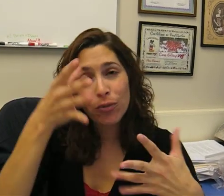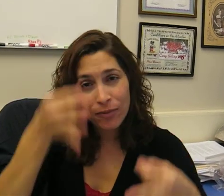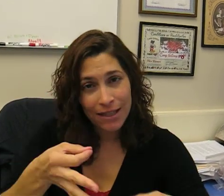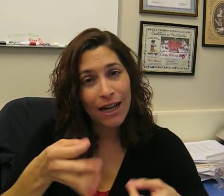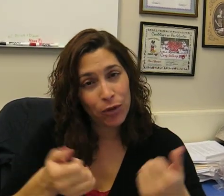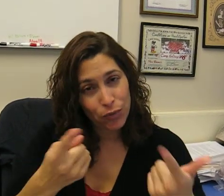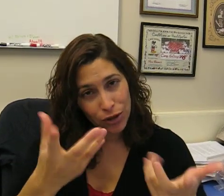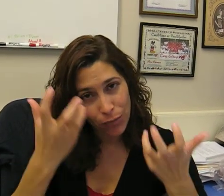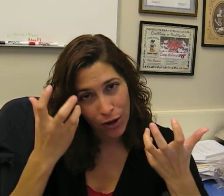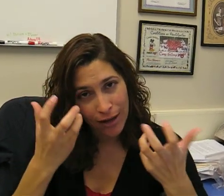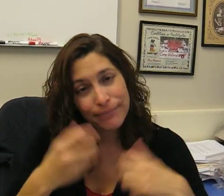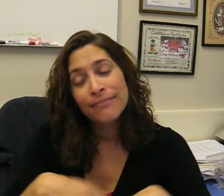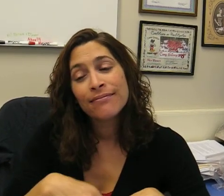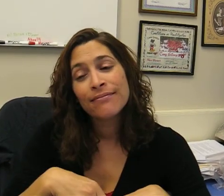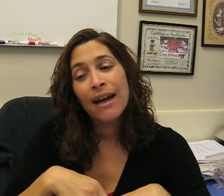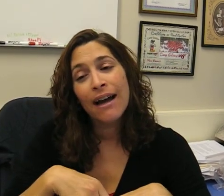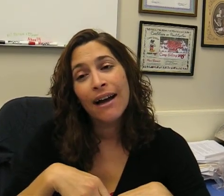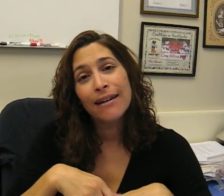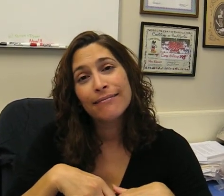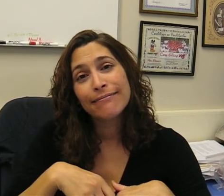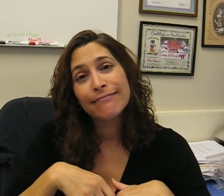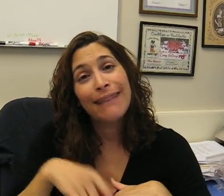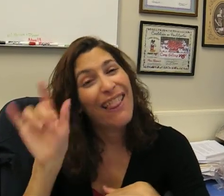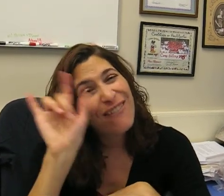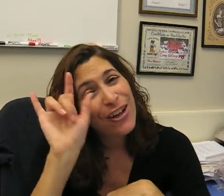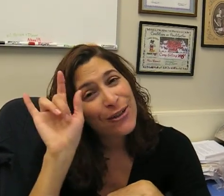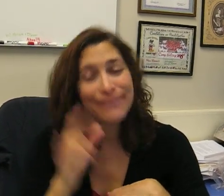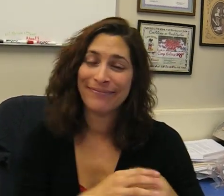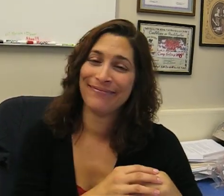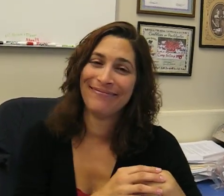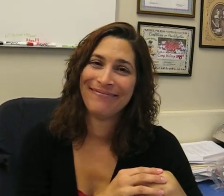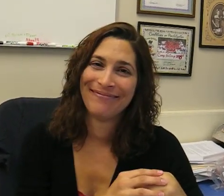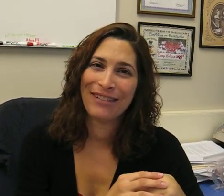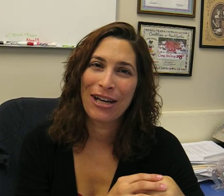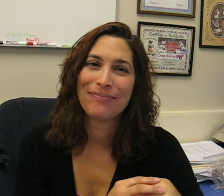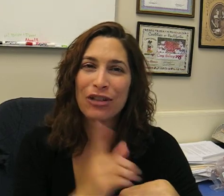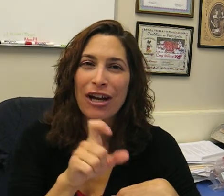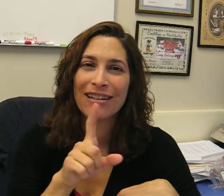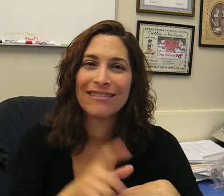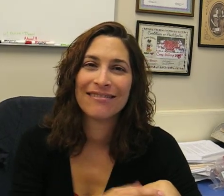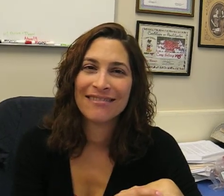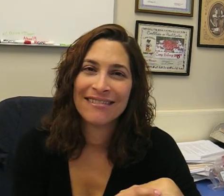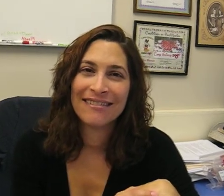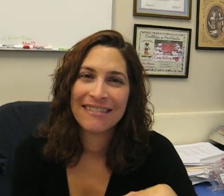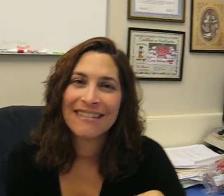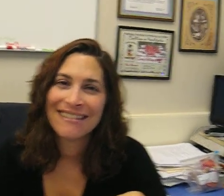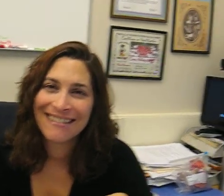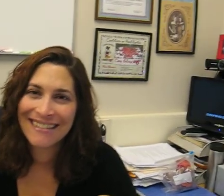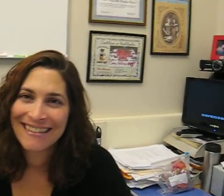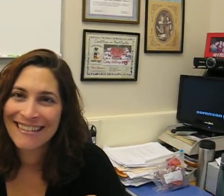decide which one you want. And I love you! I can push your head and push it again.